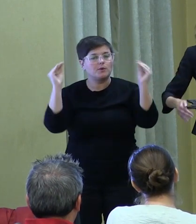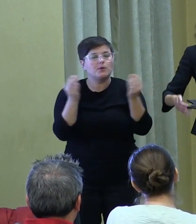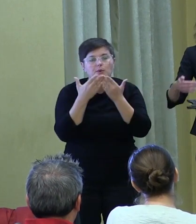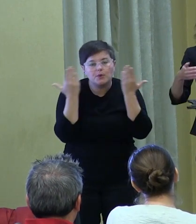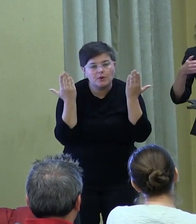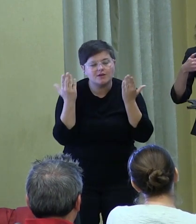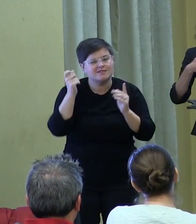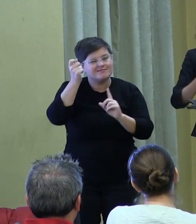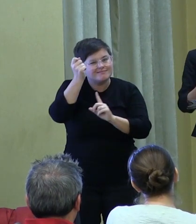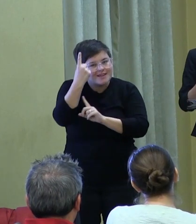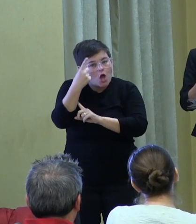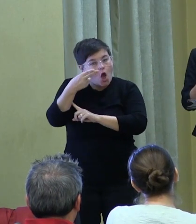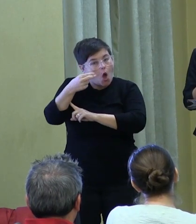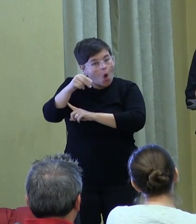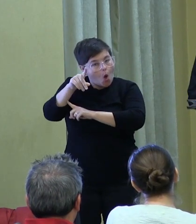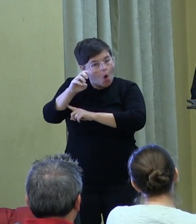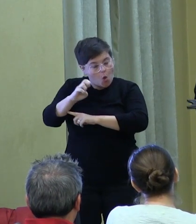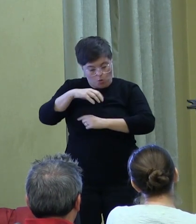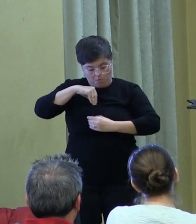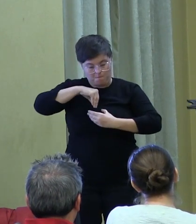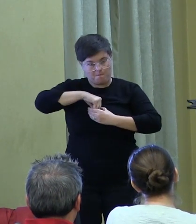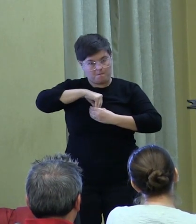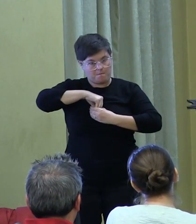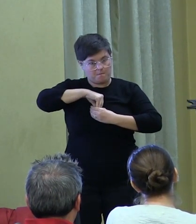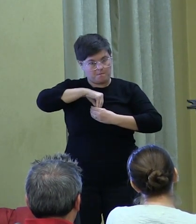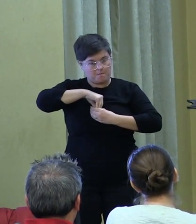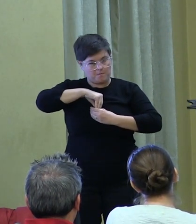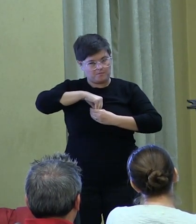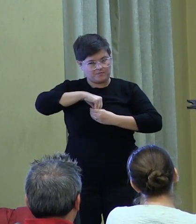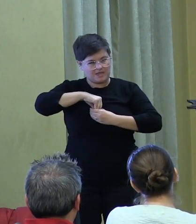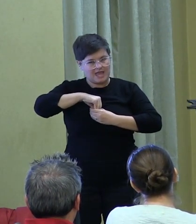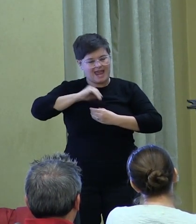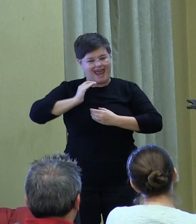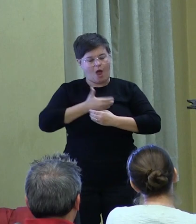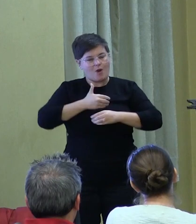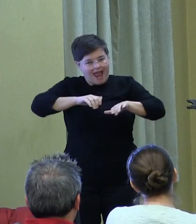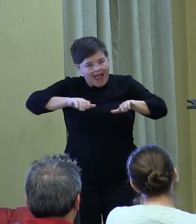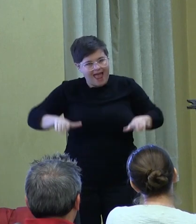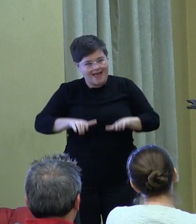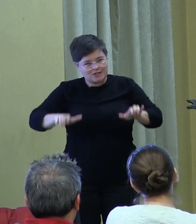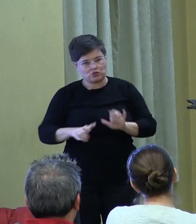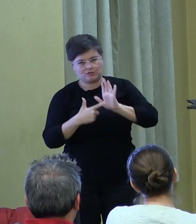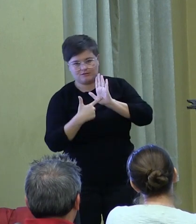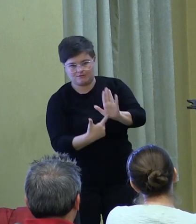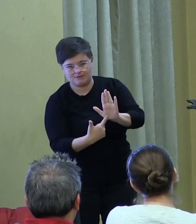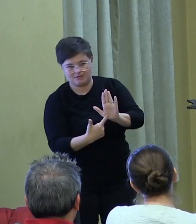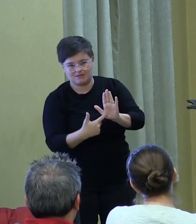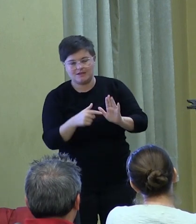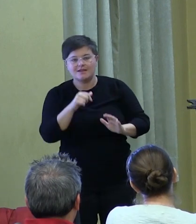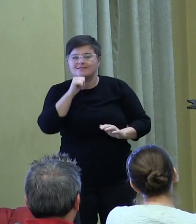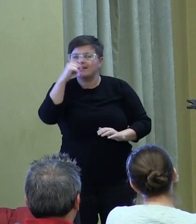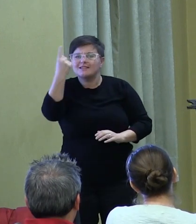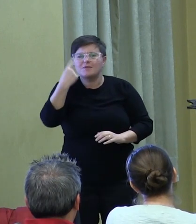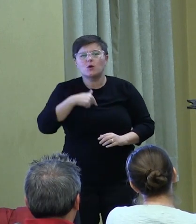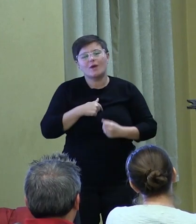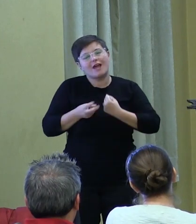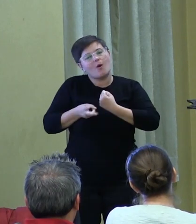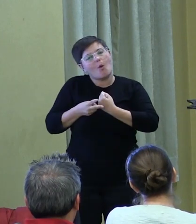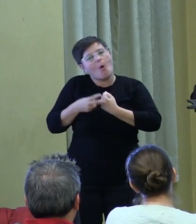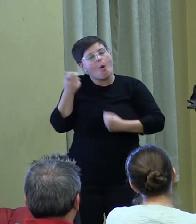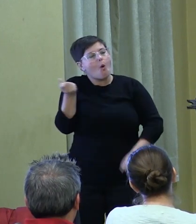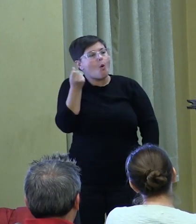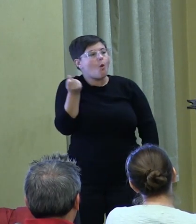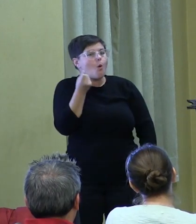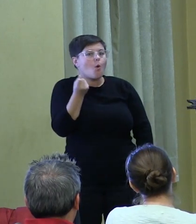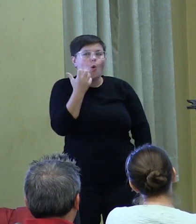For hope is within us, and it's realized in our actions. It's not something that we hold or claim,